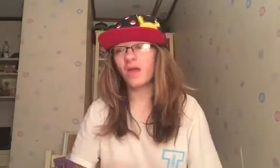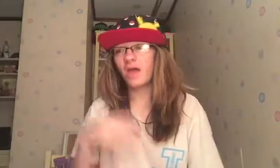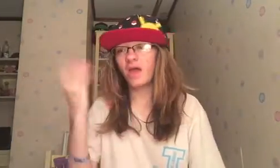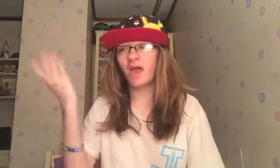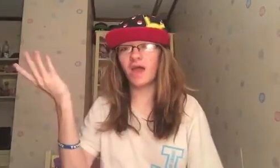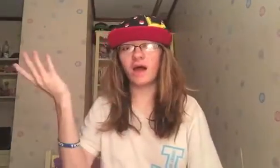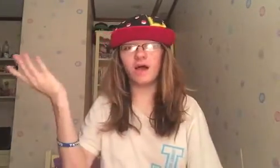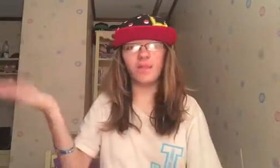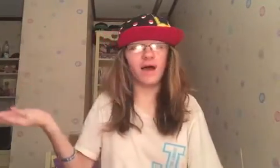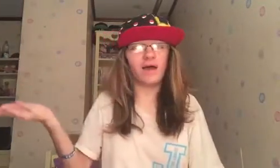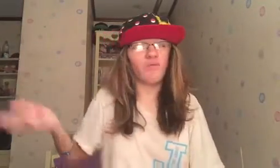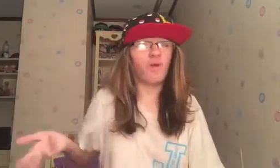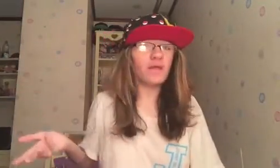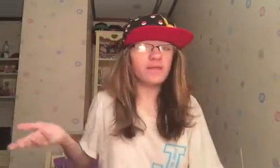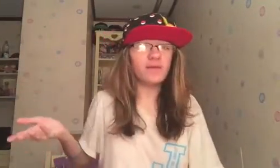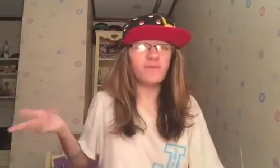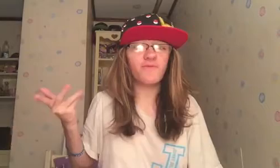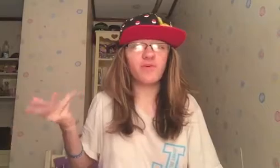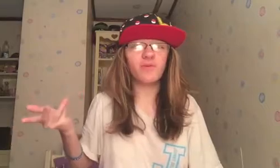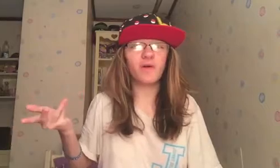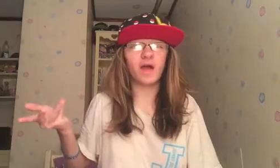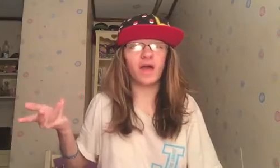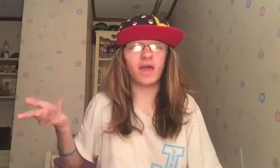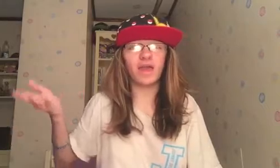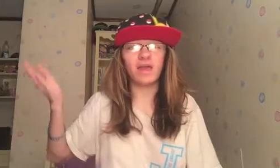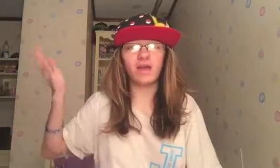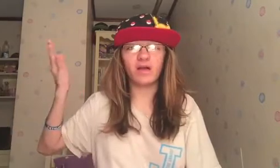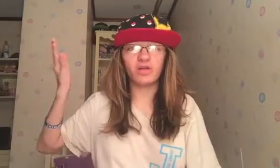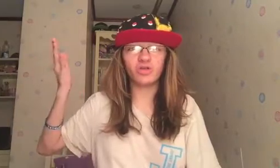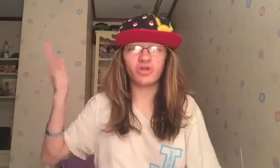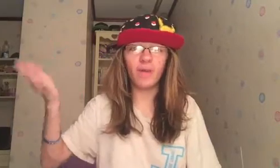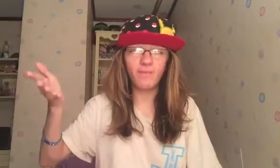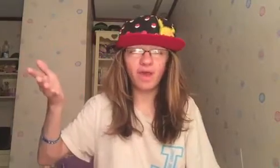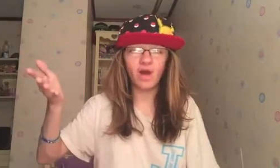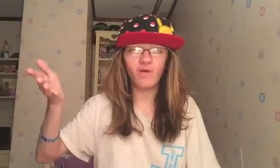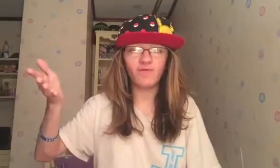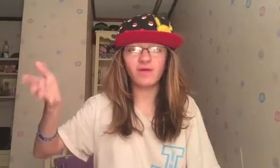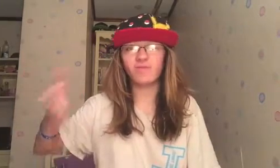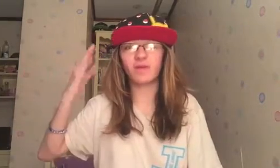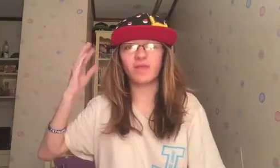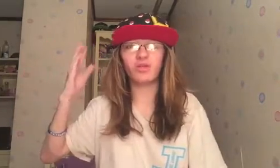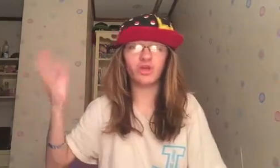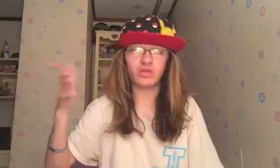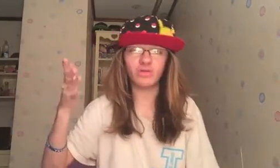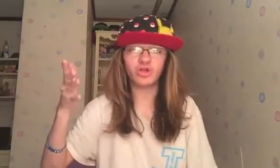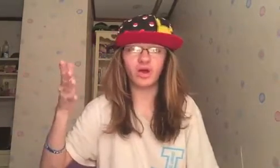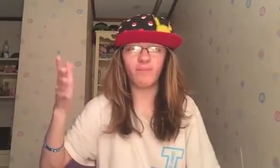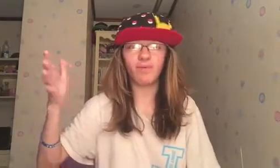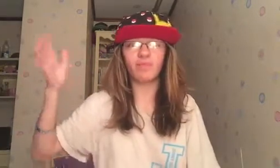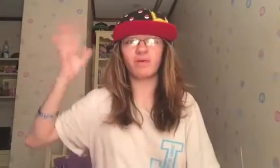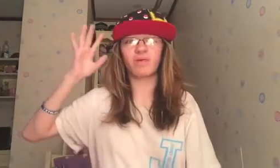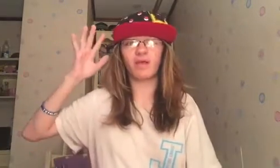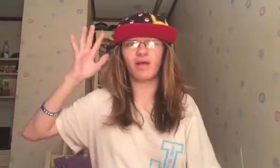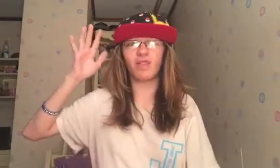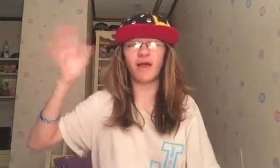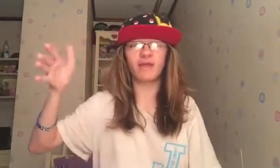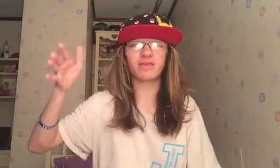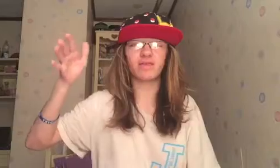and I was going to film a shopping haul video because I just went shopping this last